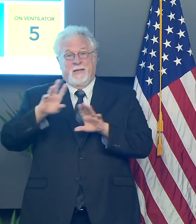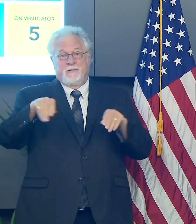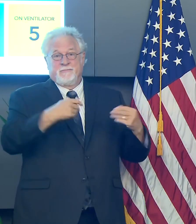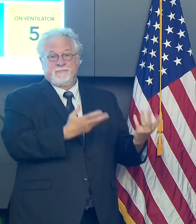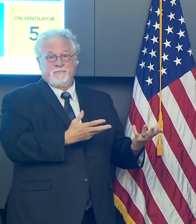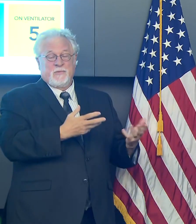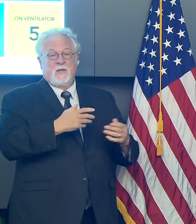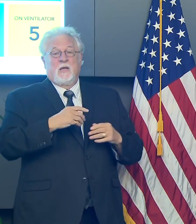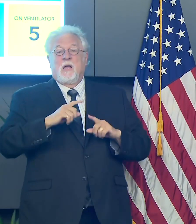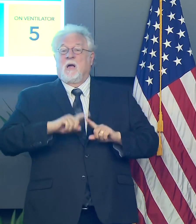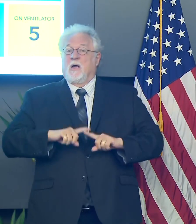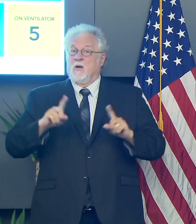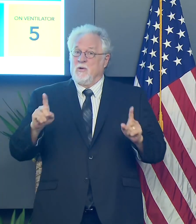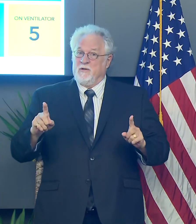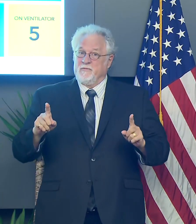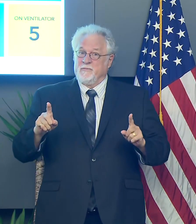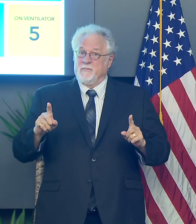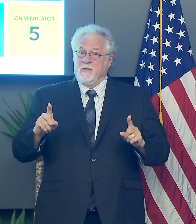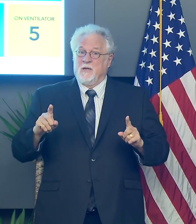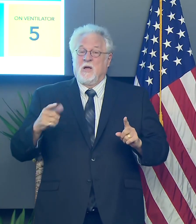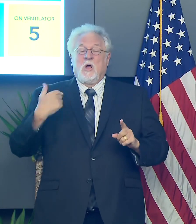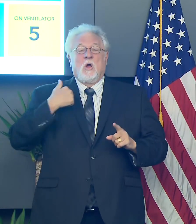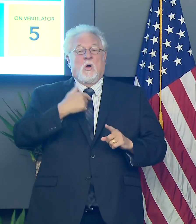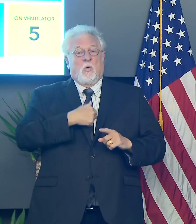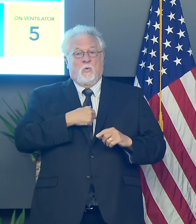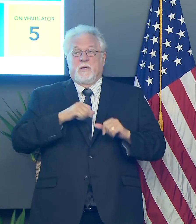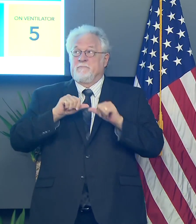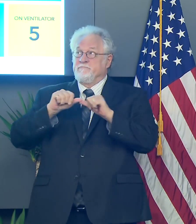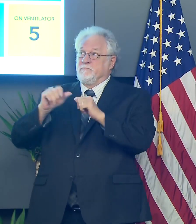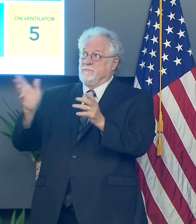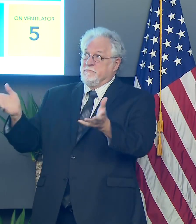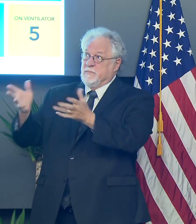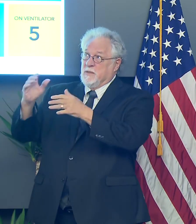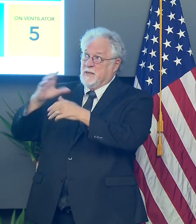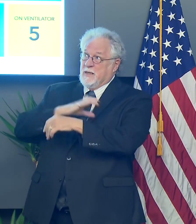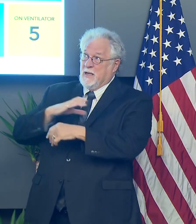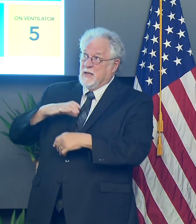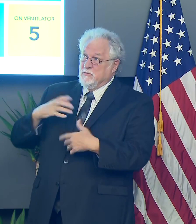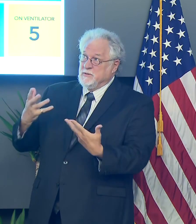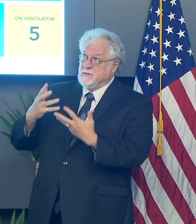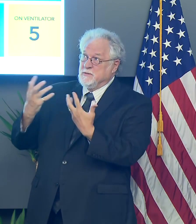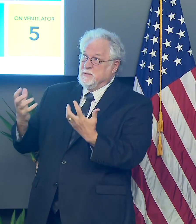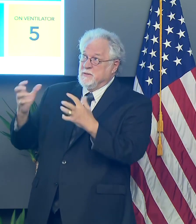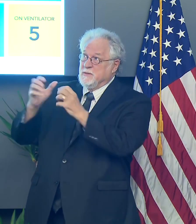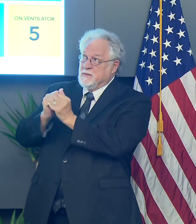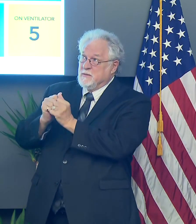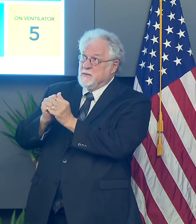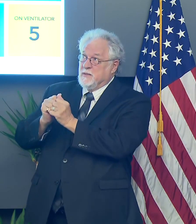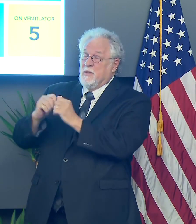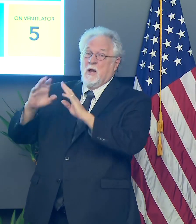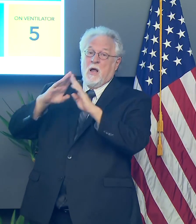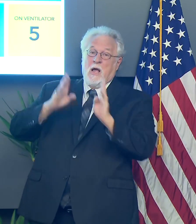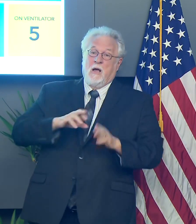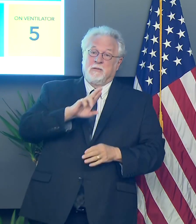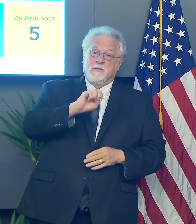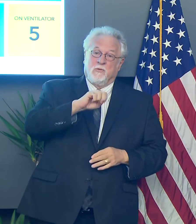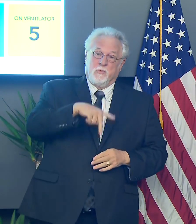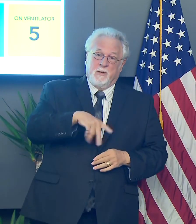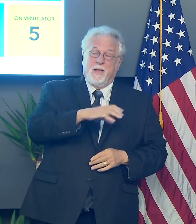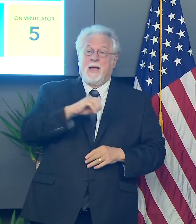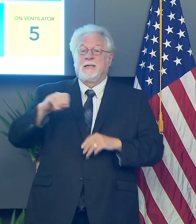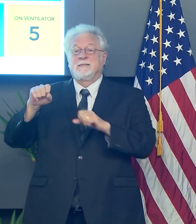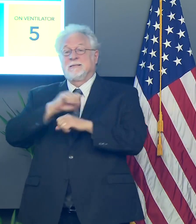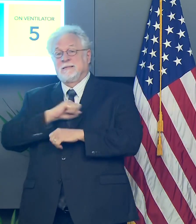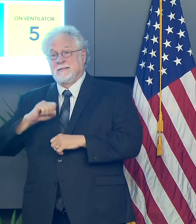available. However, we continue to urge Congress to get together, uh, the House of Representatives and the